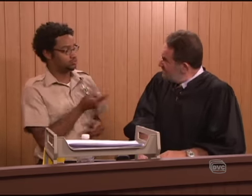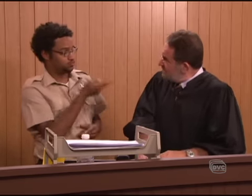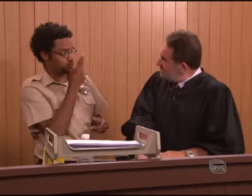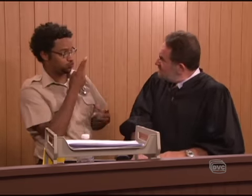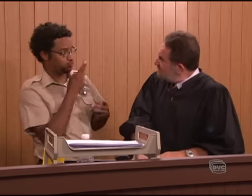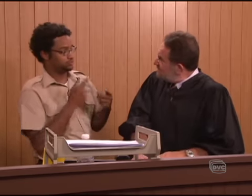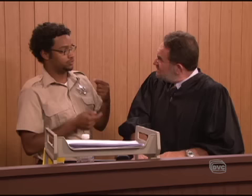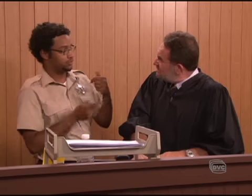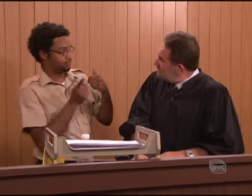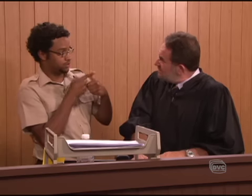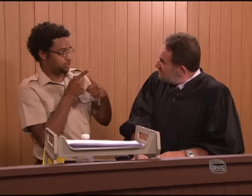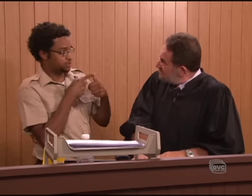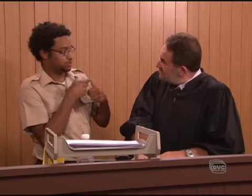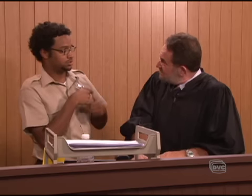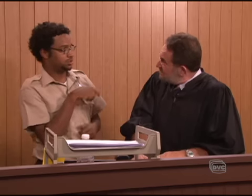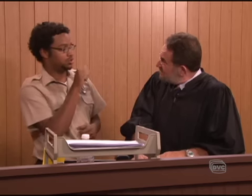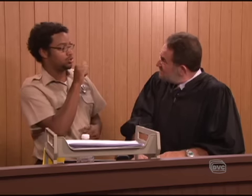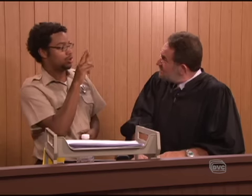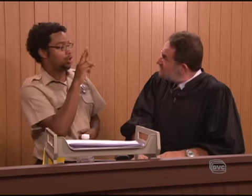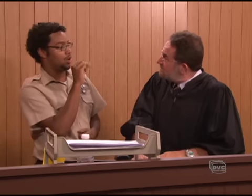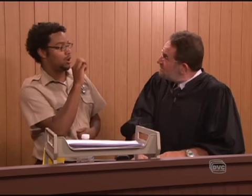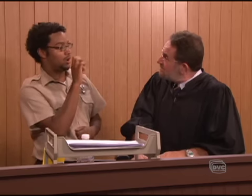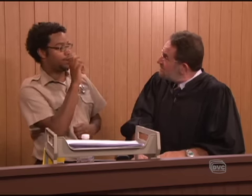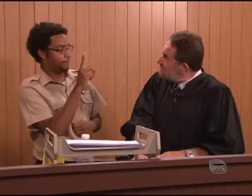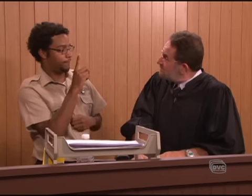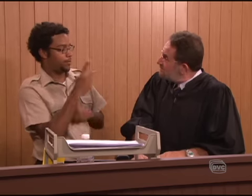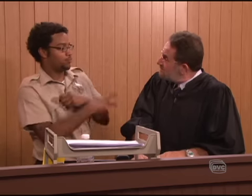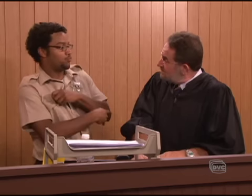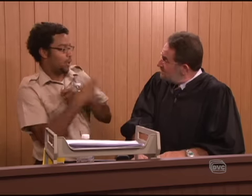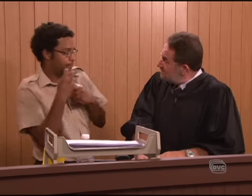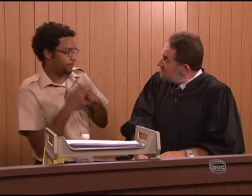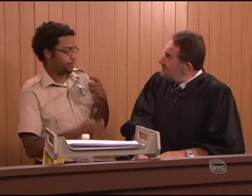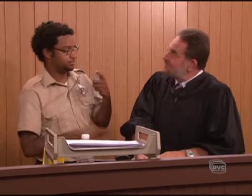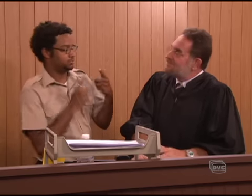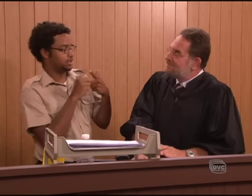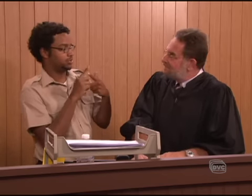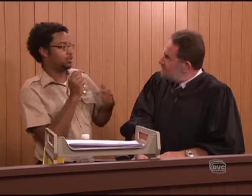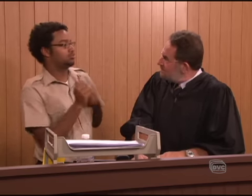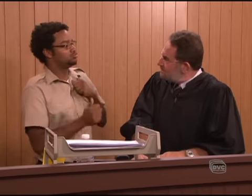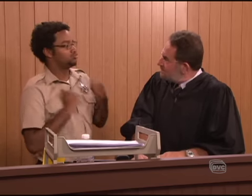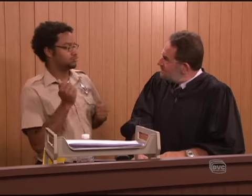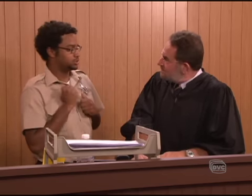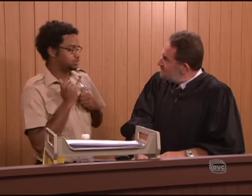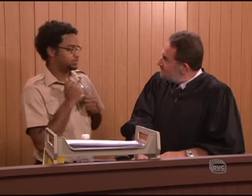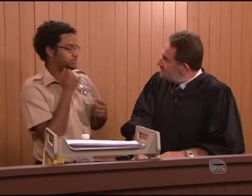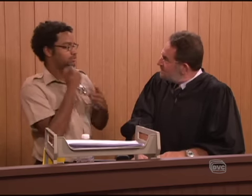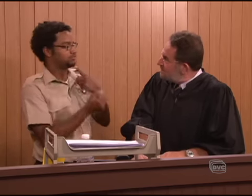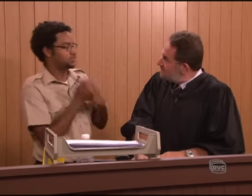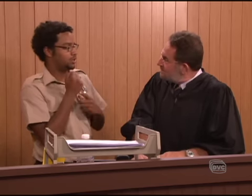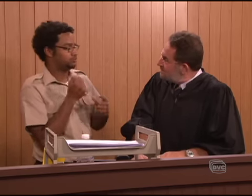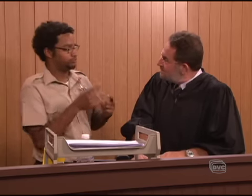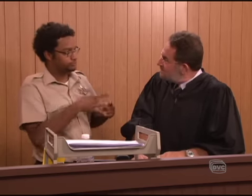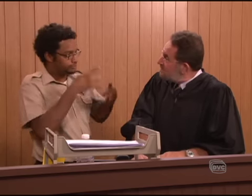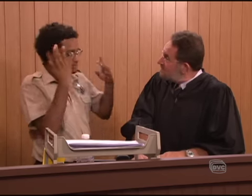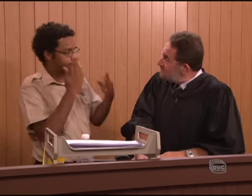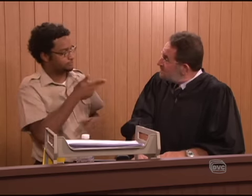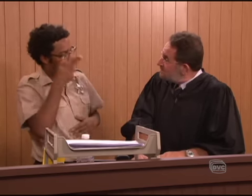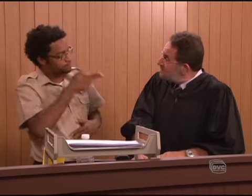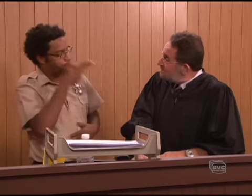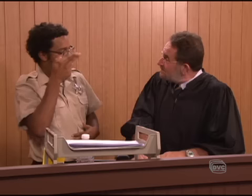The charges are armed robbery, aggravated assault, and